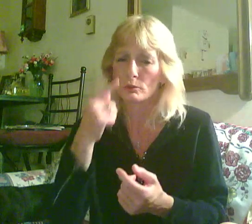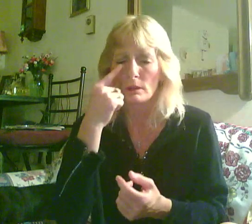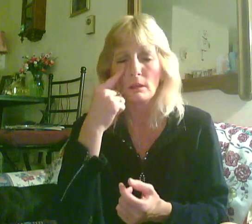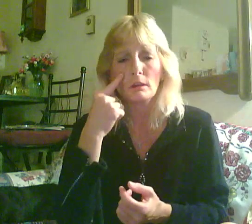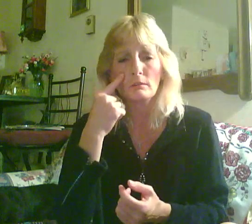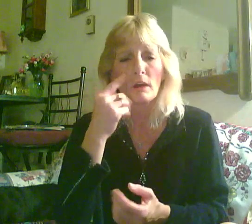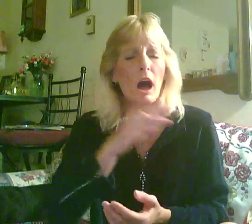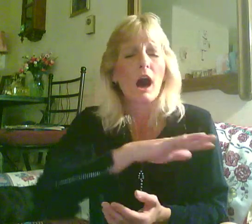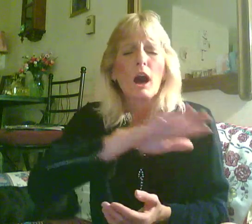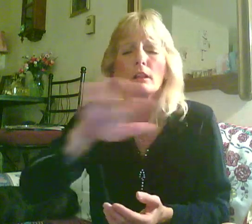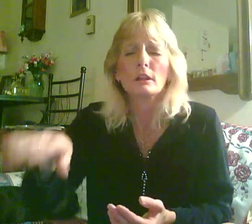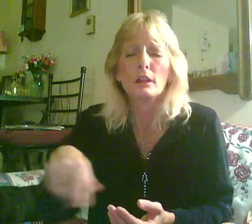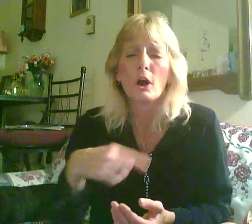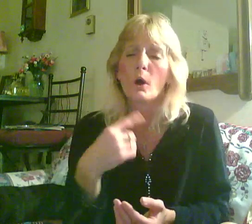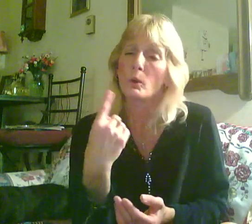breathe all along.